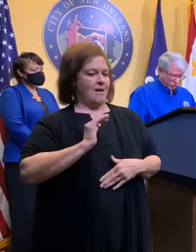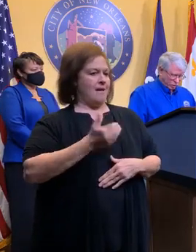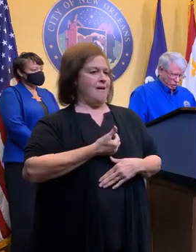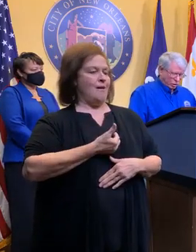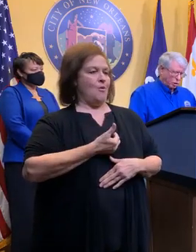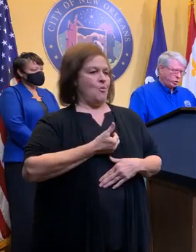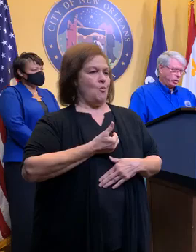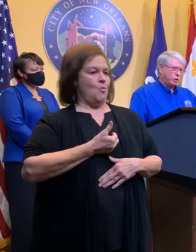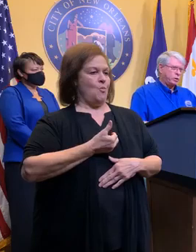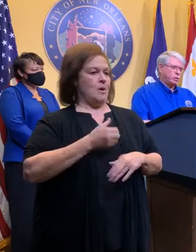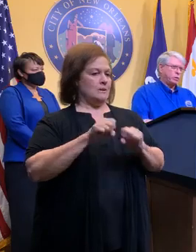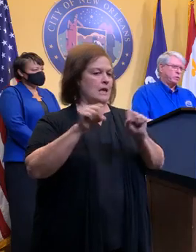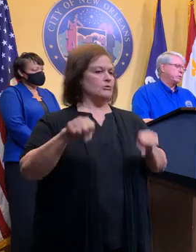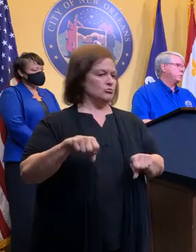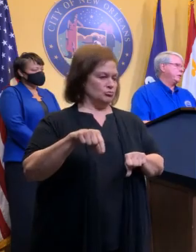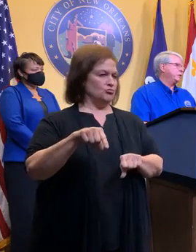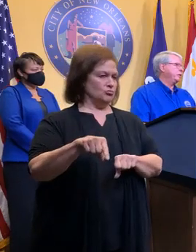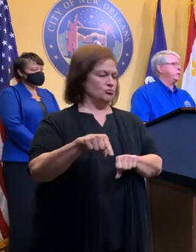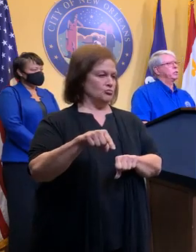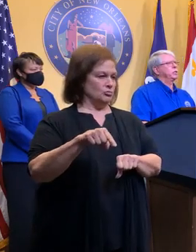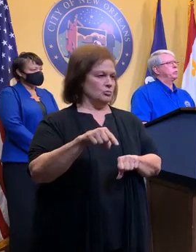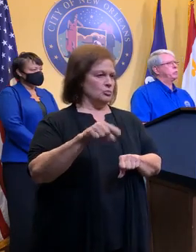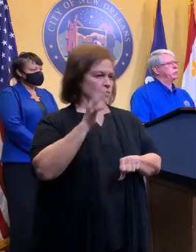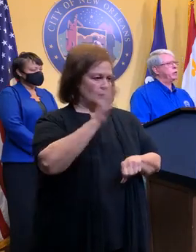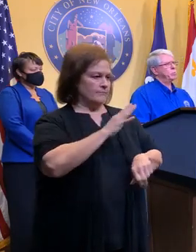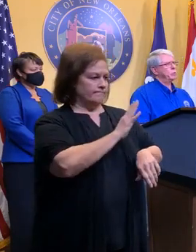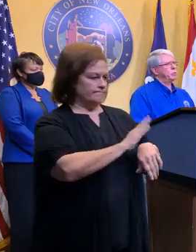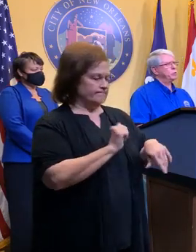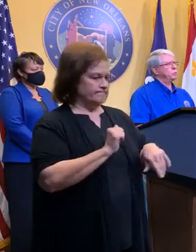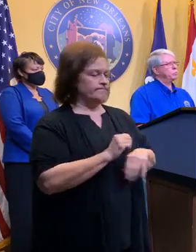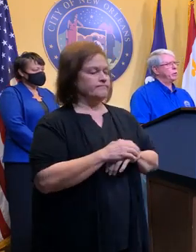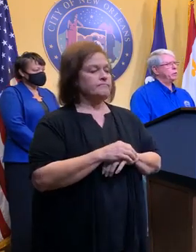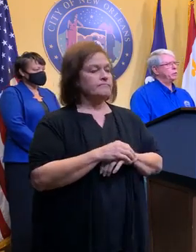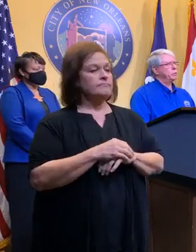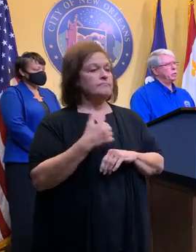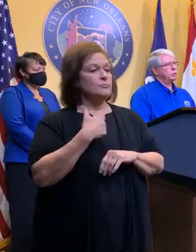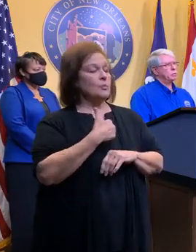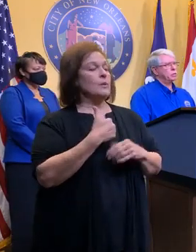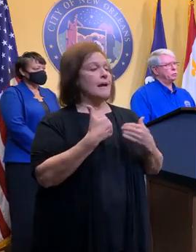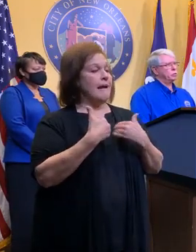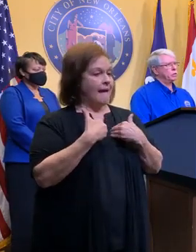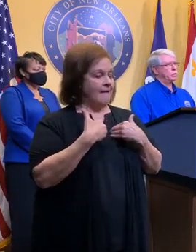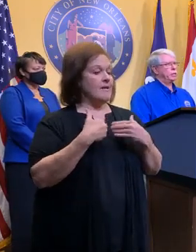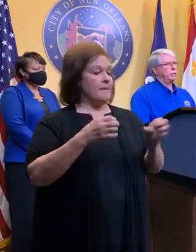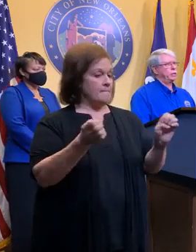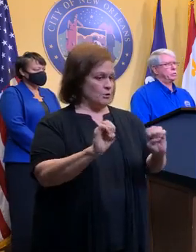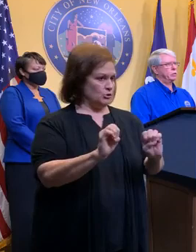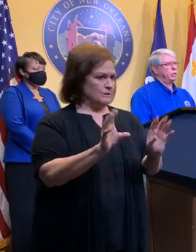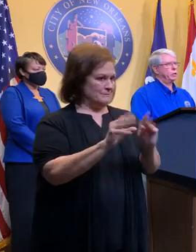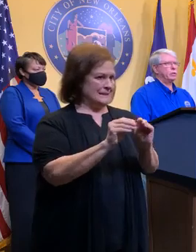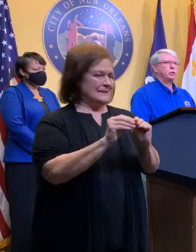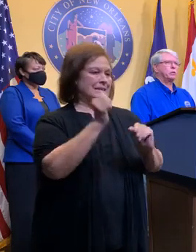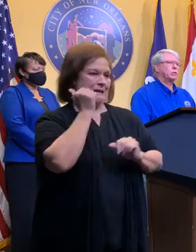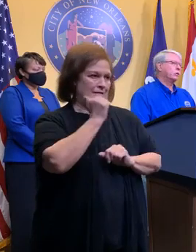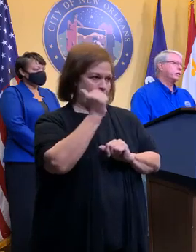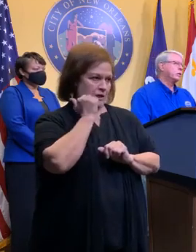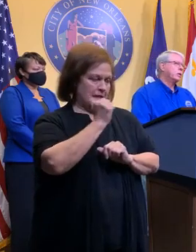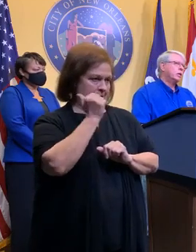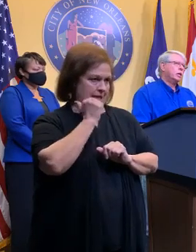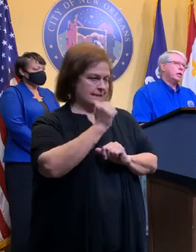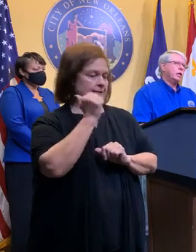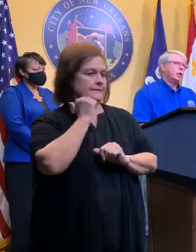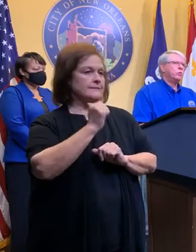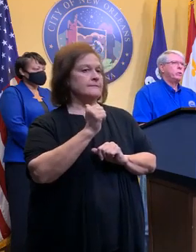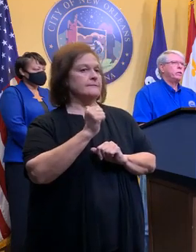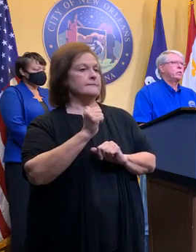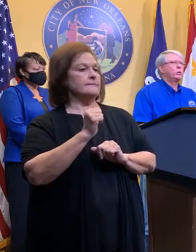arises. We are conducting daily emergency operations and preparedness meetings. We started that yesterday. That is ongoing.